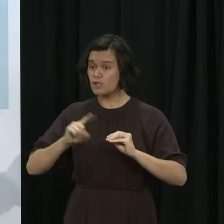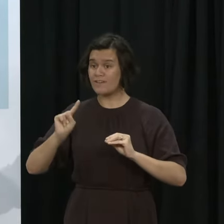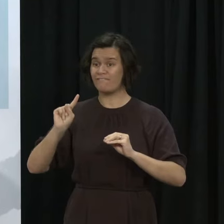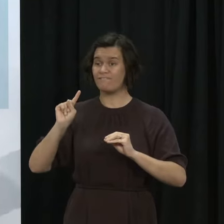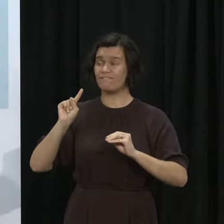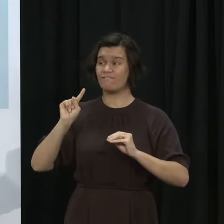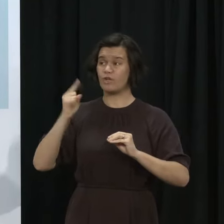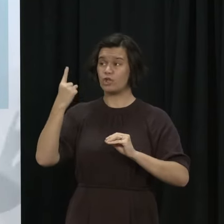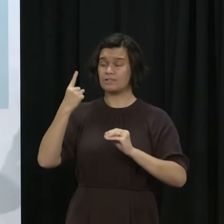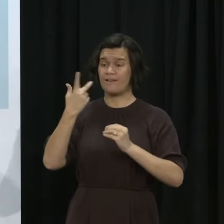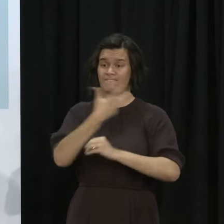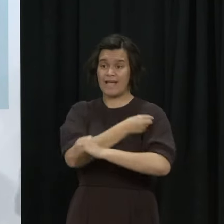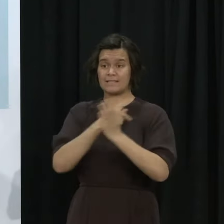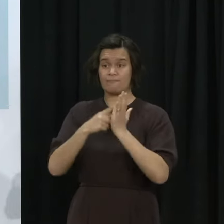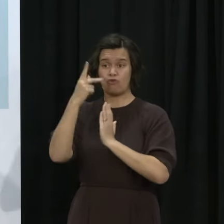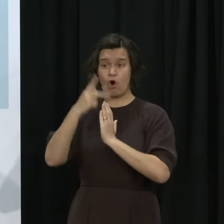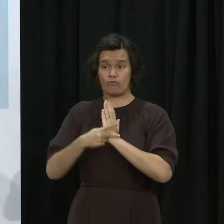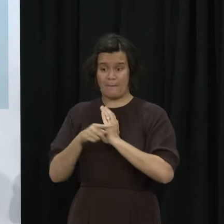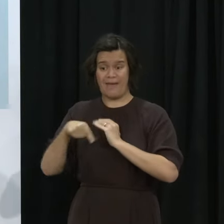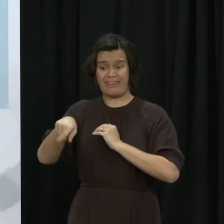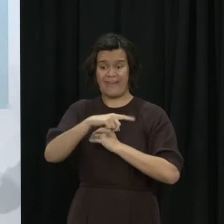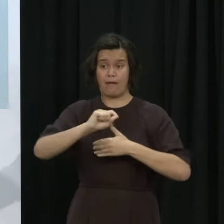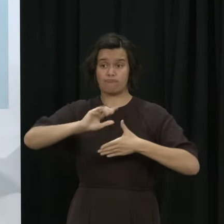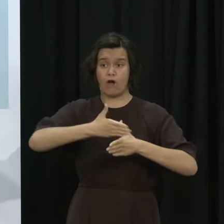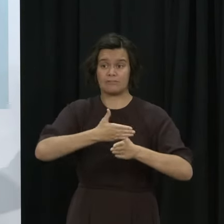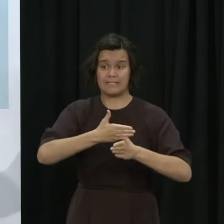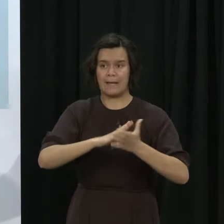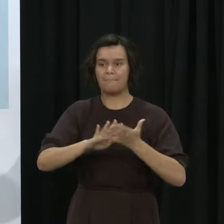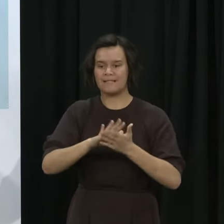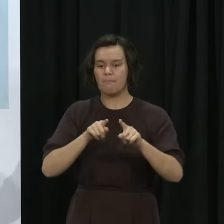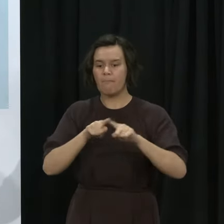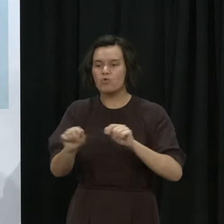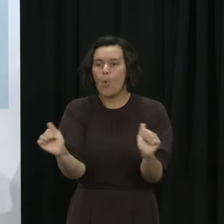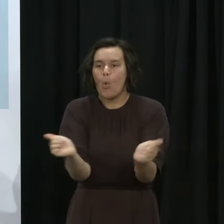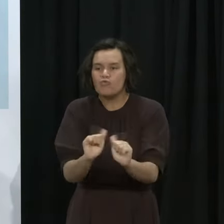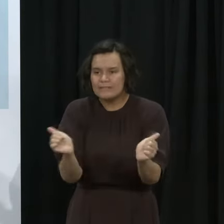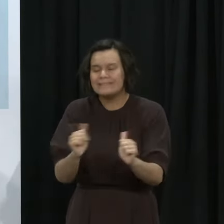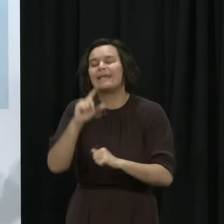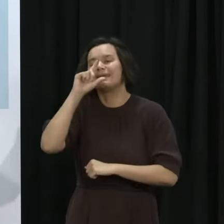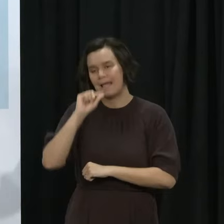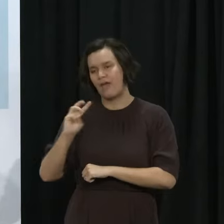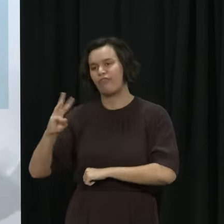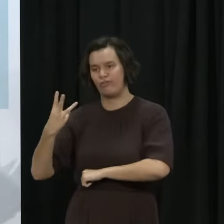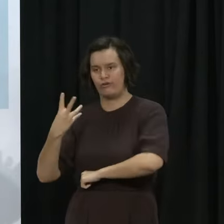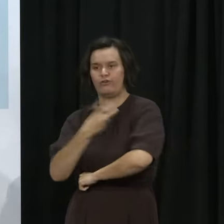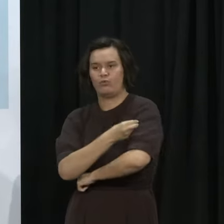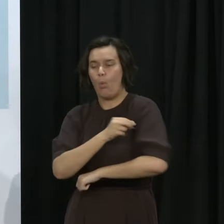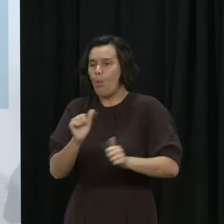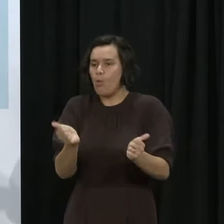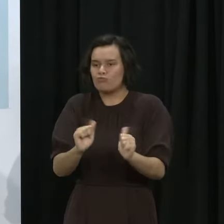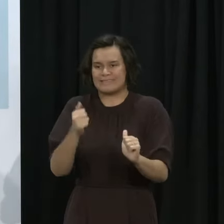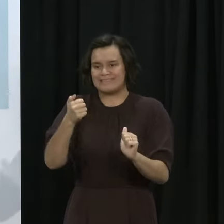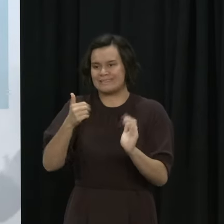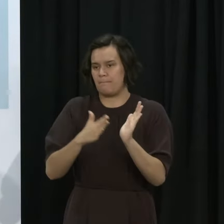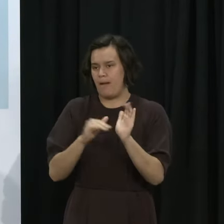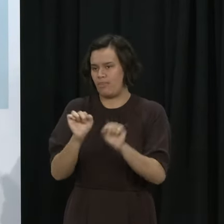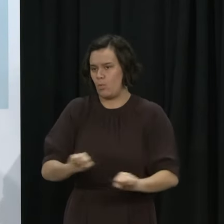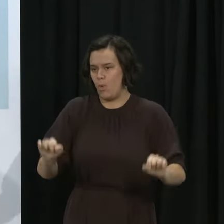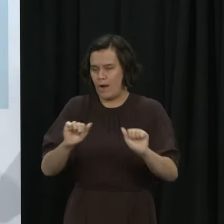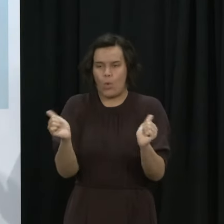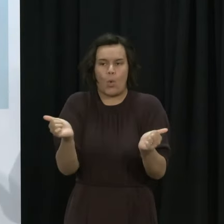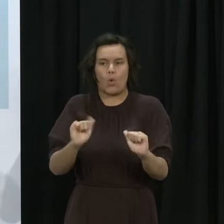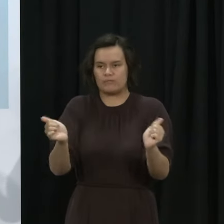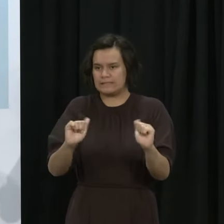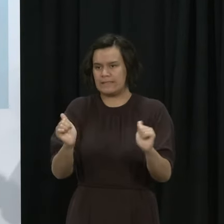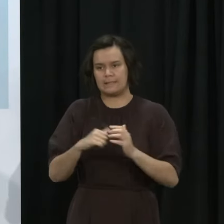We're in a good position now across the country with 95% of people over 65 fully vaccinated, including high rates